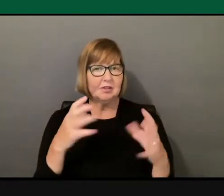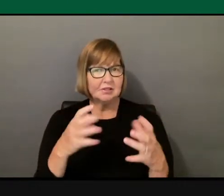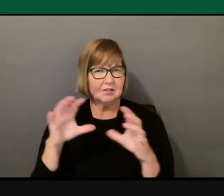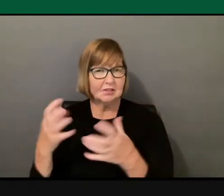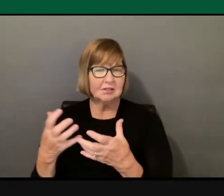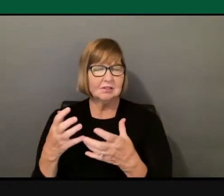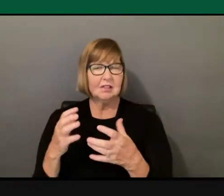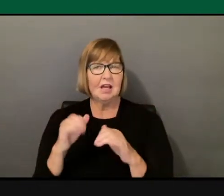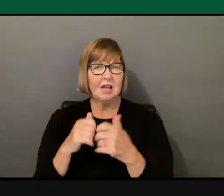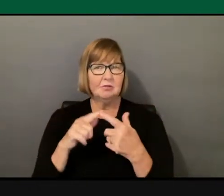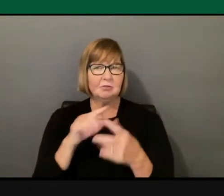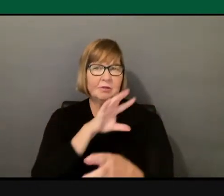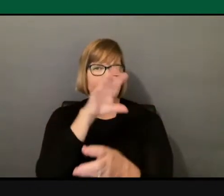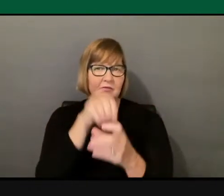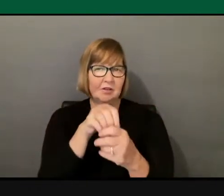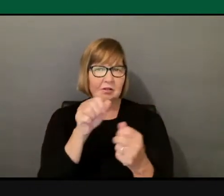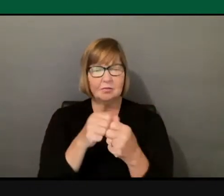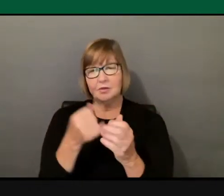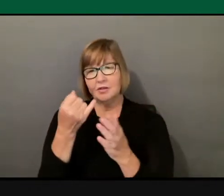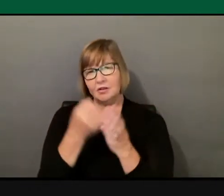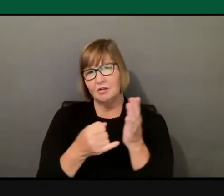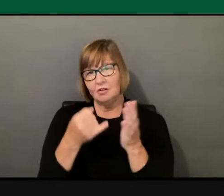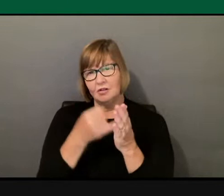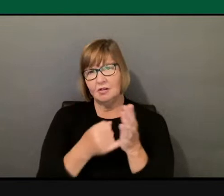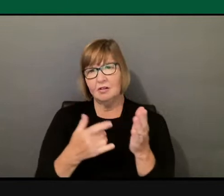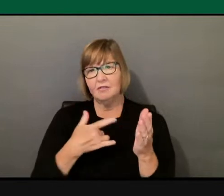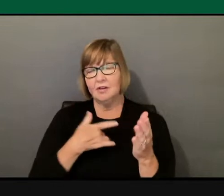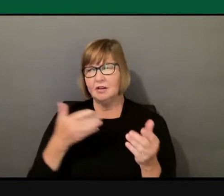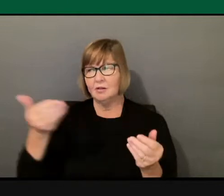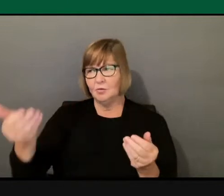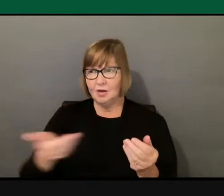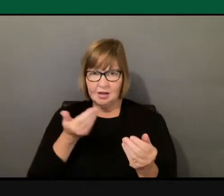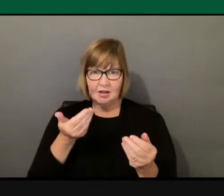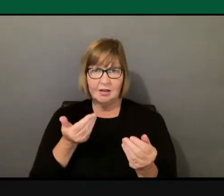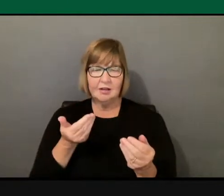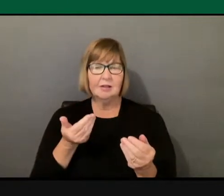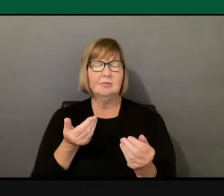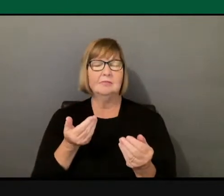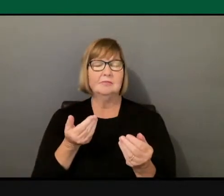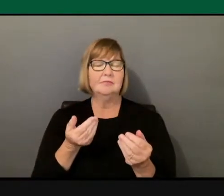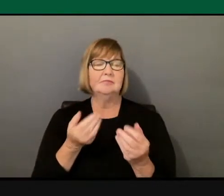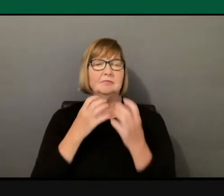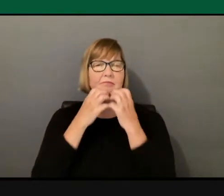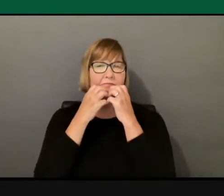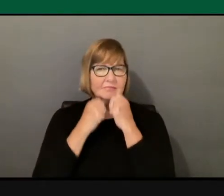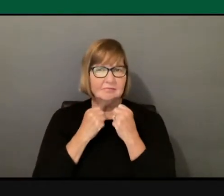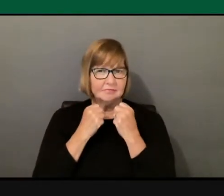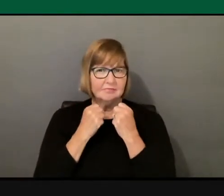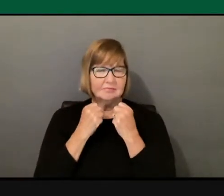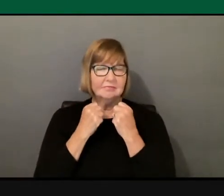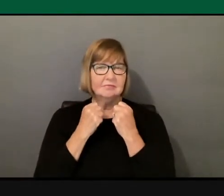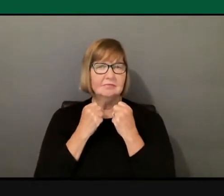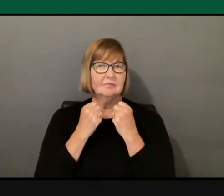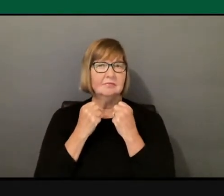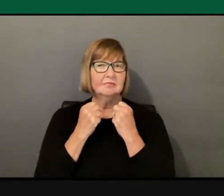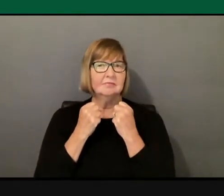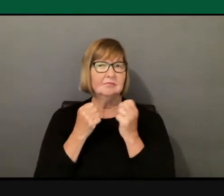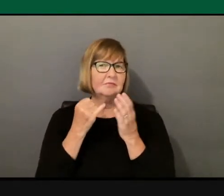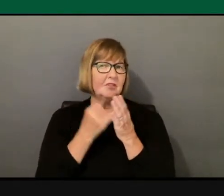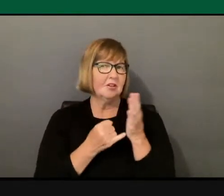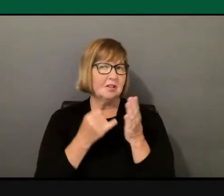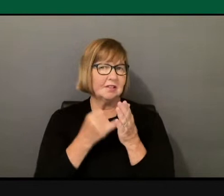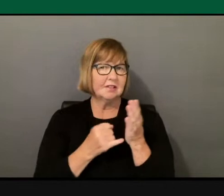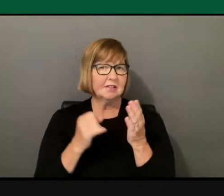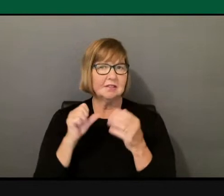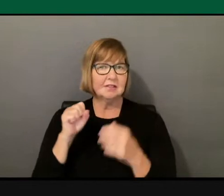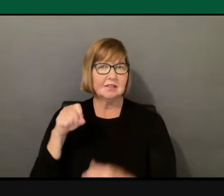so that they feel welcomed, valued in artistic and learning spaces. Can you please share how